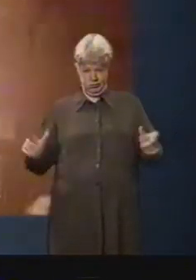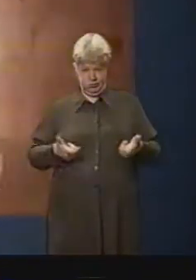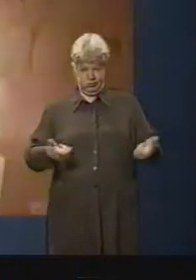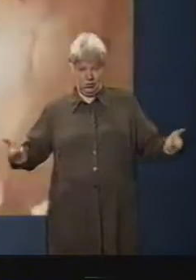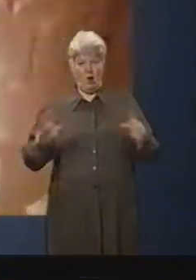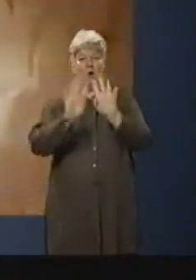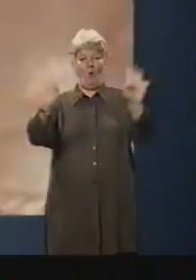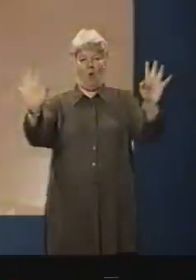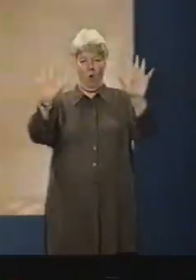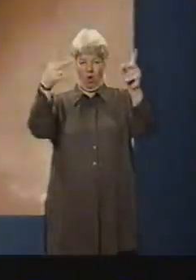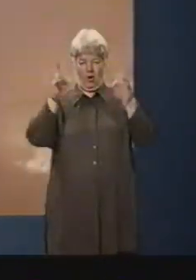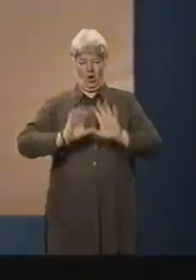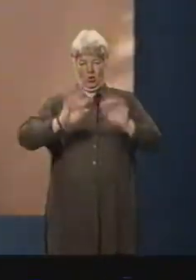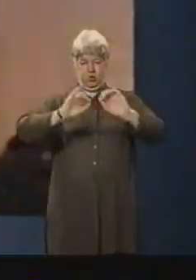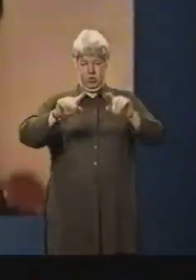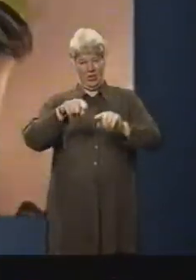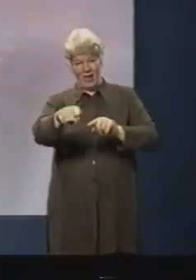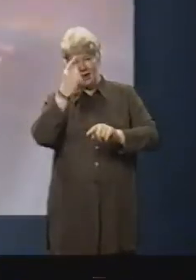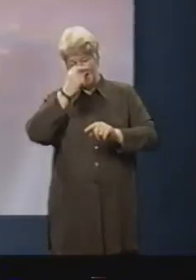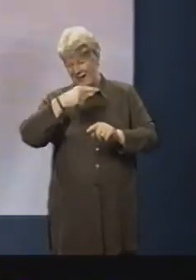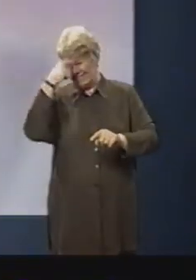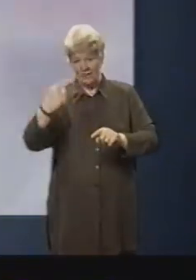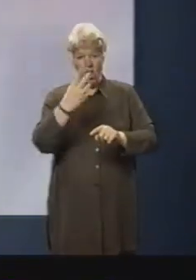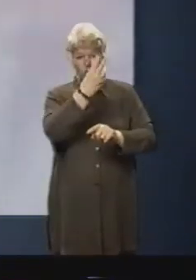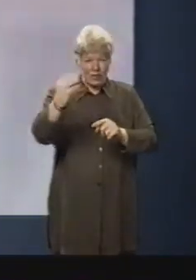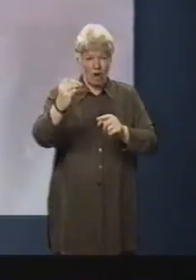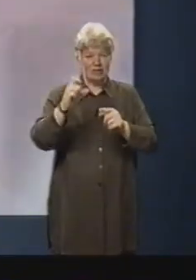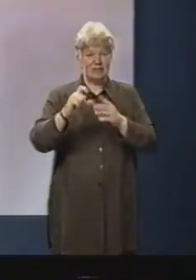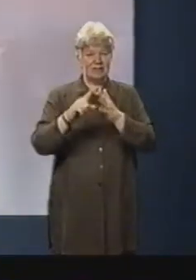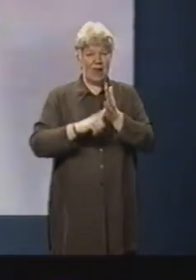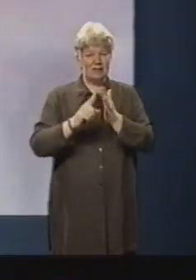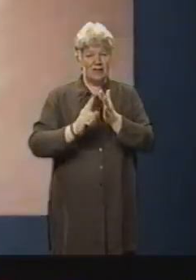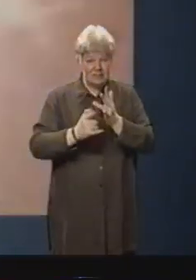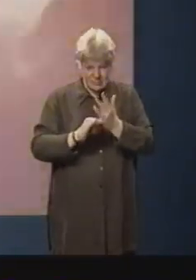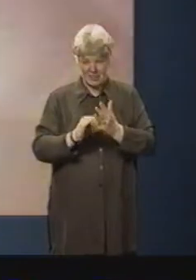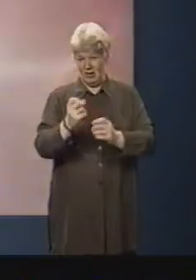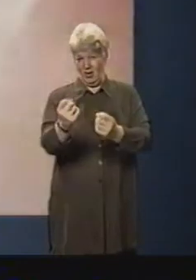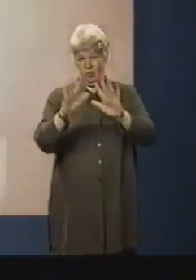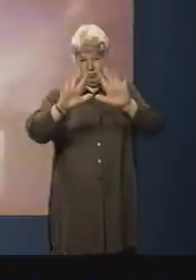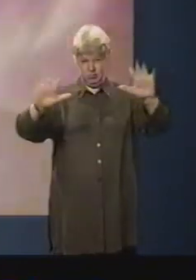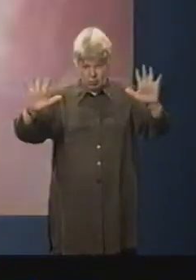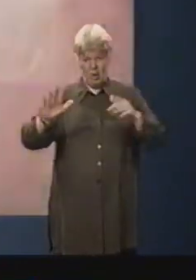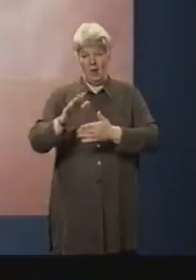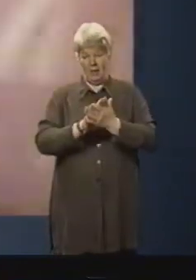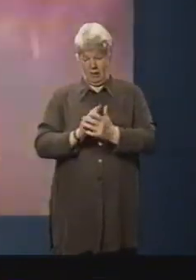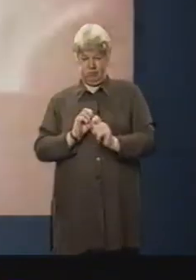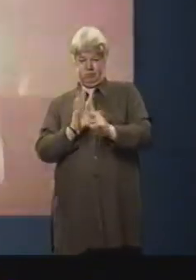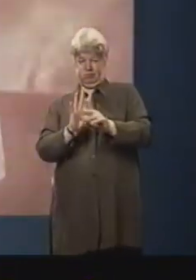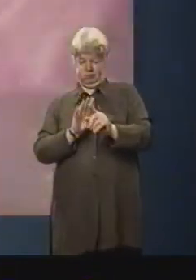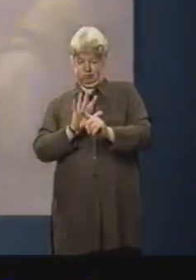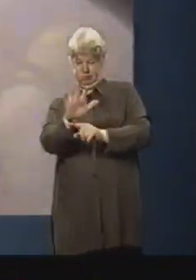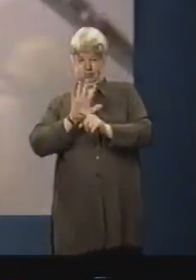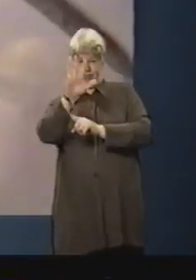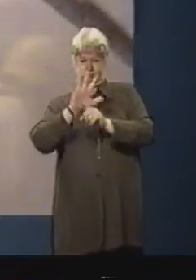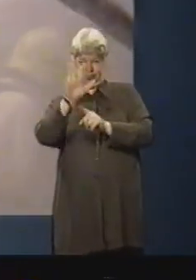which can reach up to 300 Celsius. When everyone's in place, they shoot a jet of watery foam directly above the